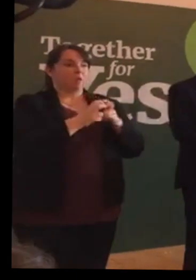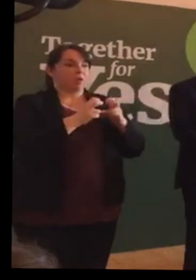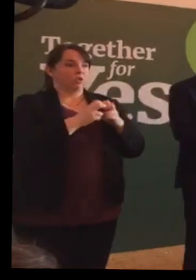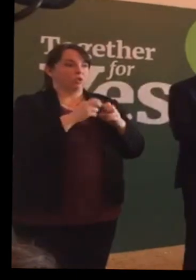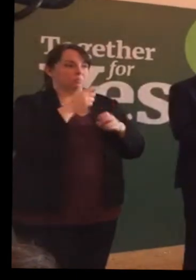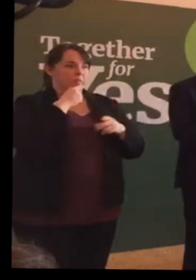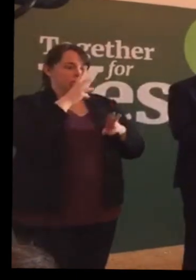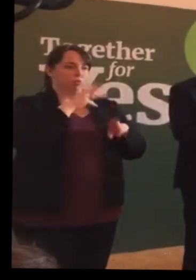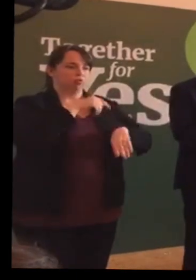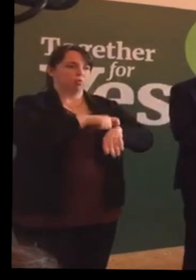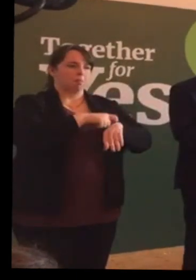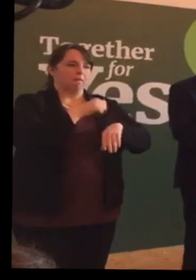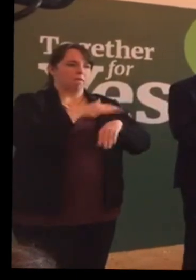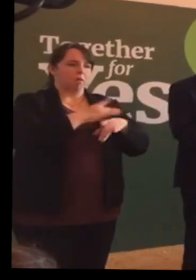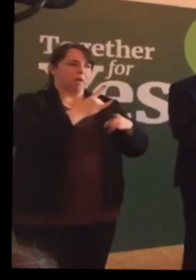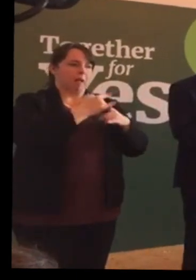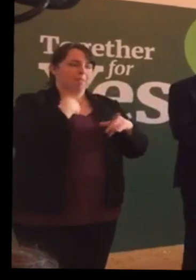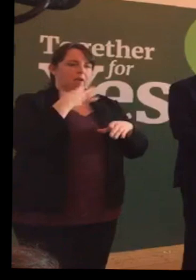overseas.